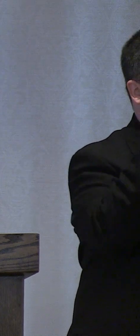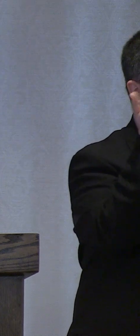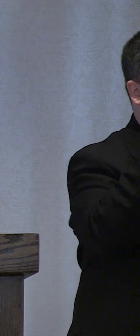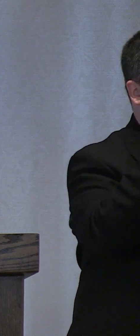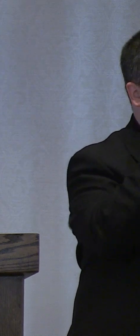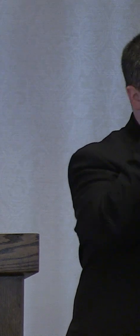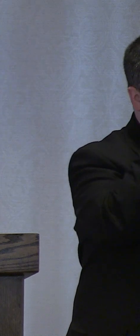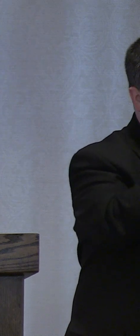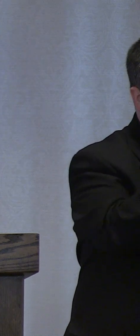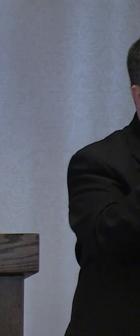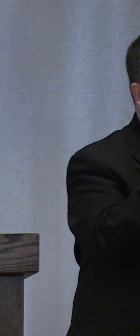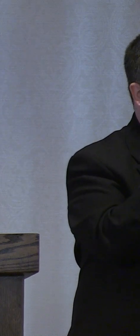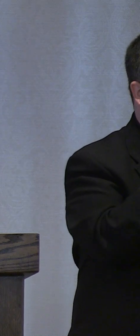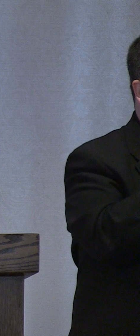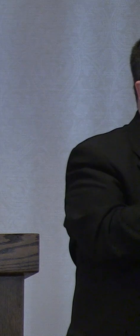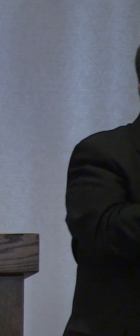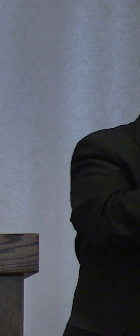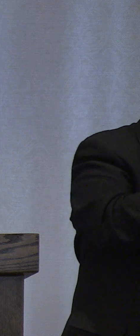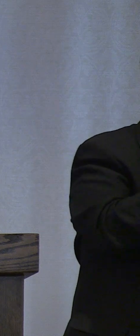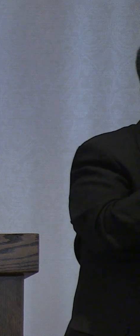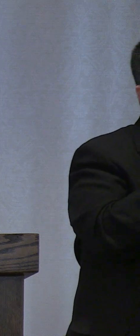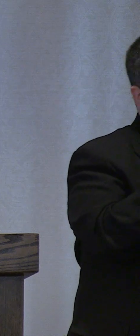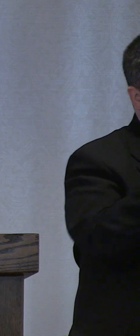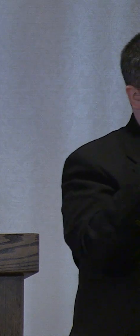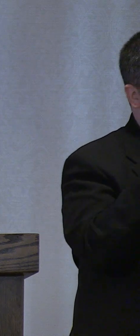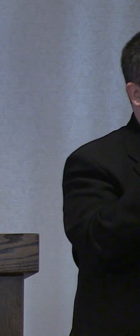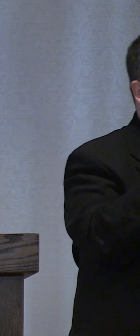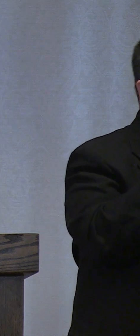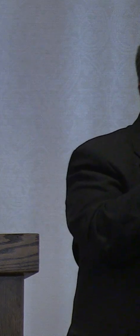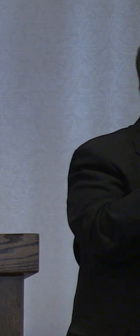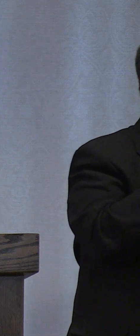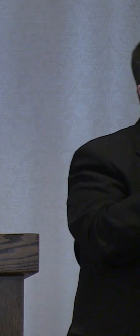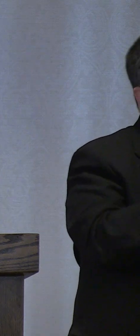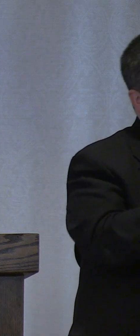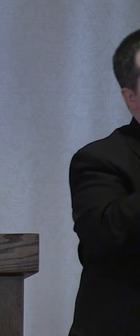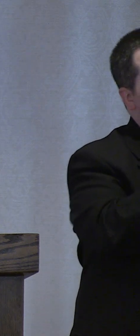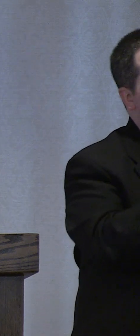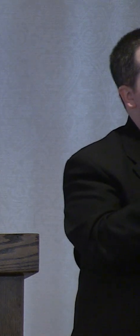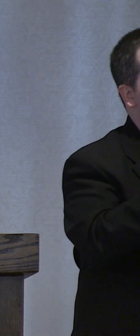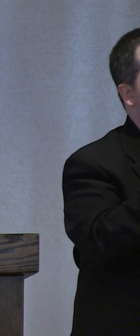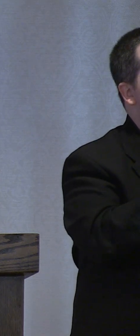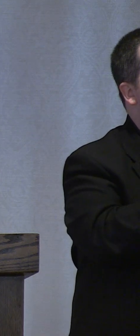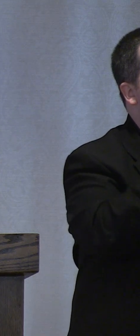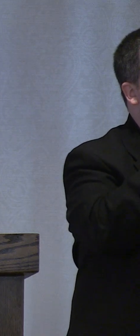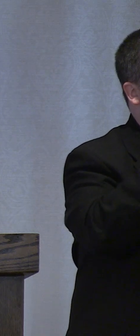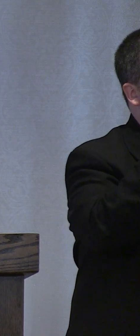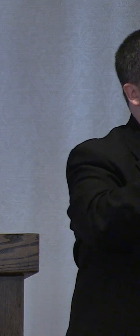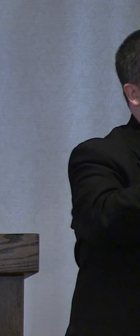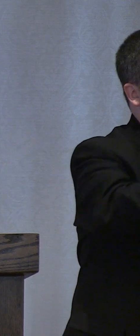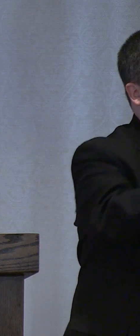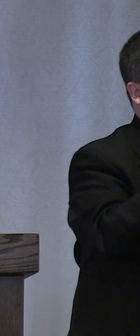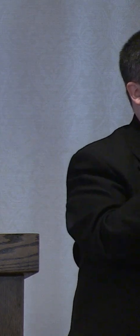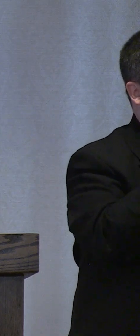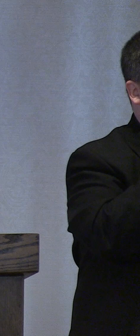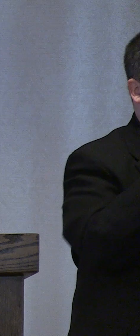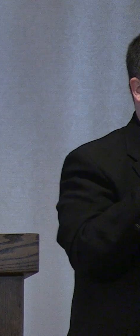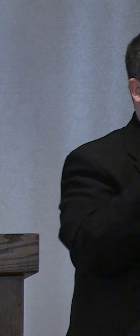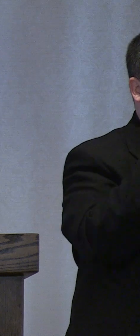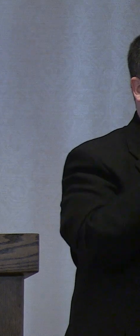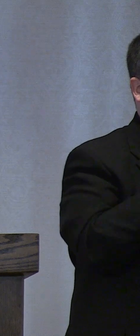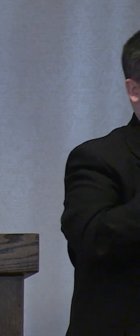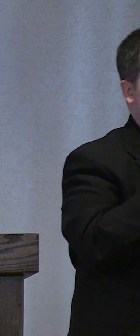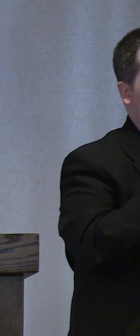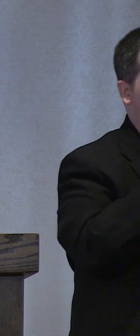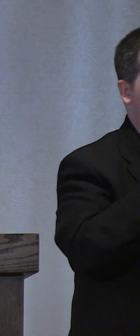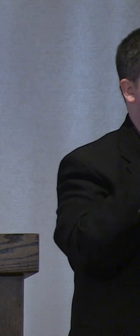presentation and just give us a little bit of a baseline around the topic that we're talking about you can continue to sign up over the course of the afternoon so don't feel like you need